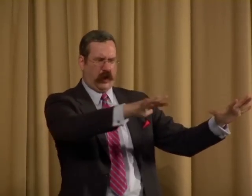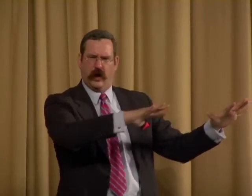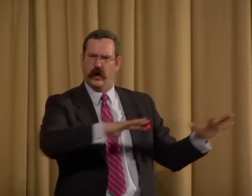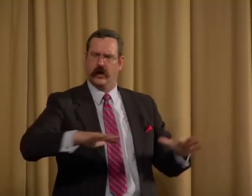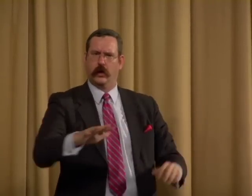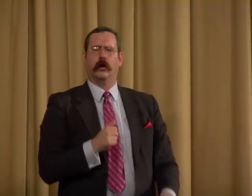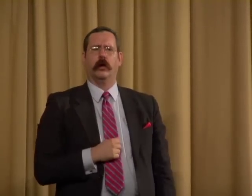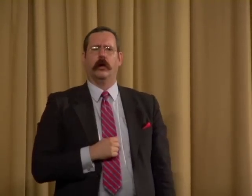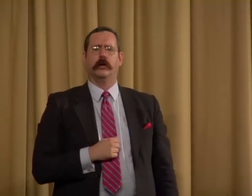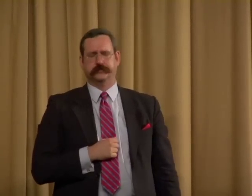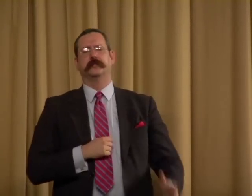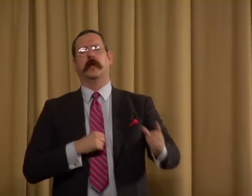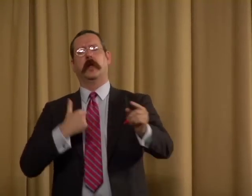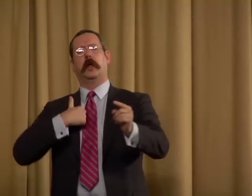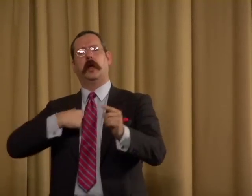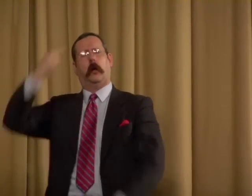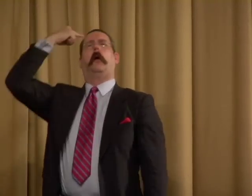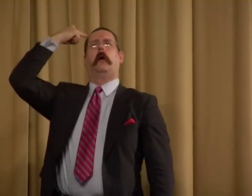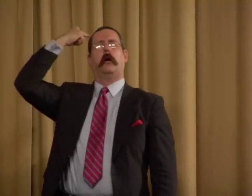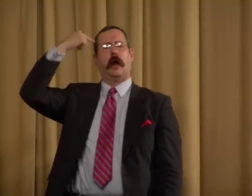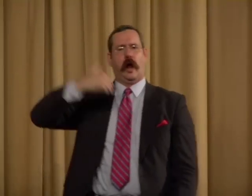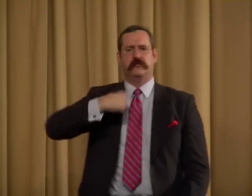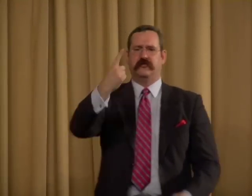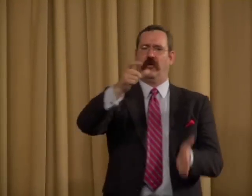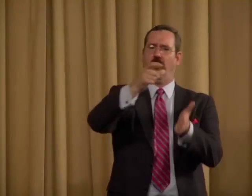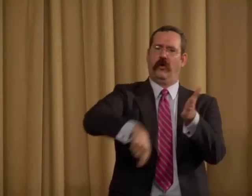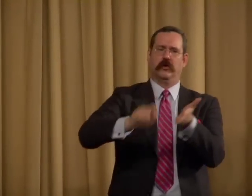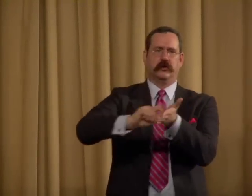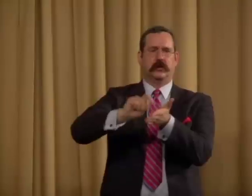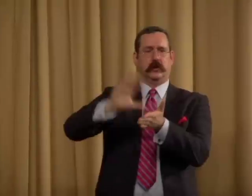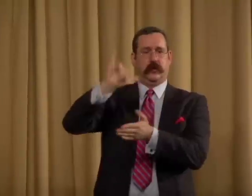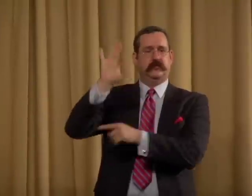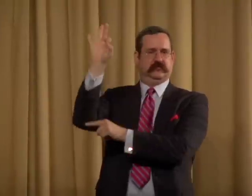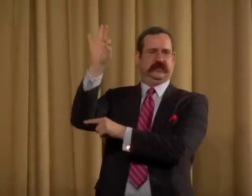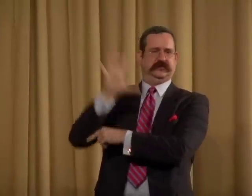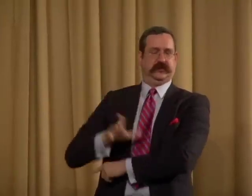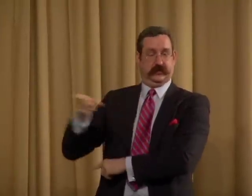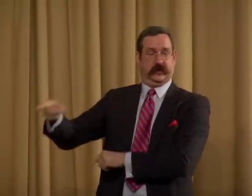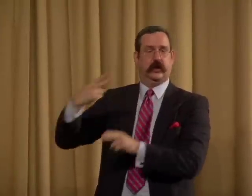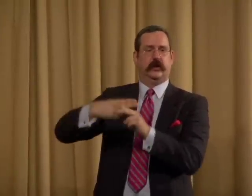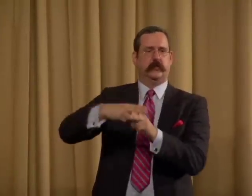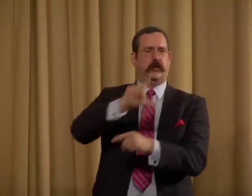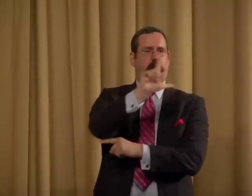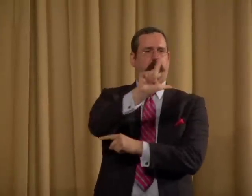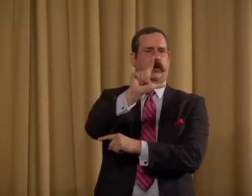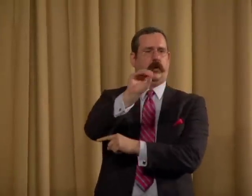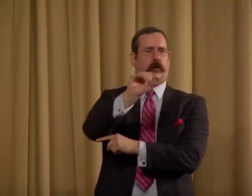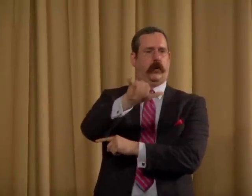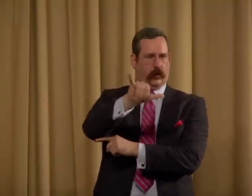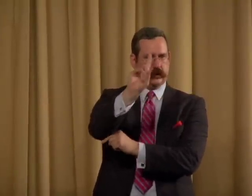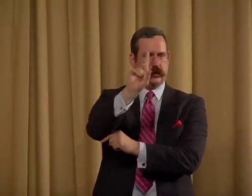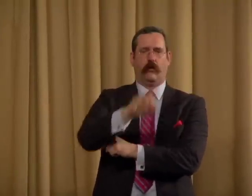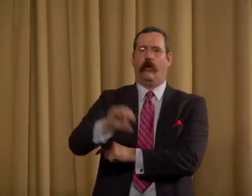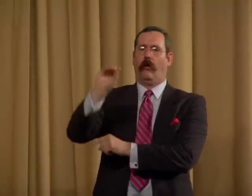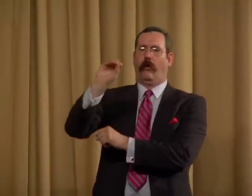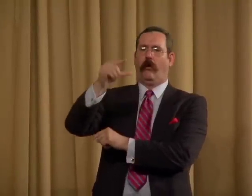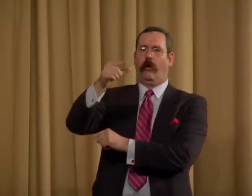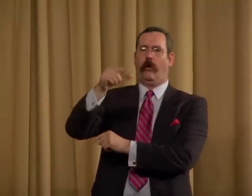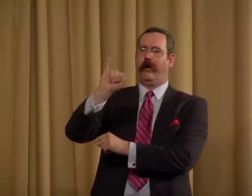another, Nebraska being one of them. And one thing that comes to mind is an article that was written by a preacher by the